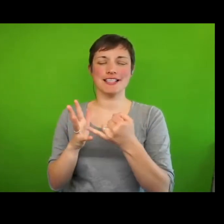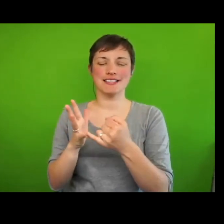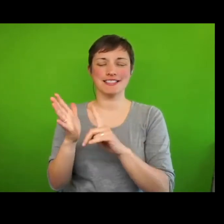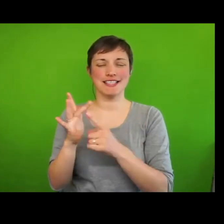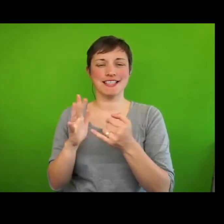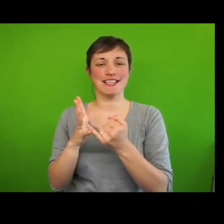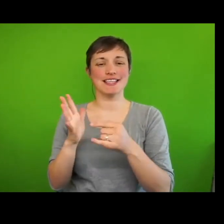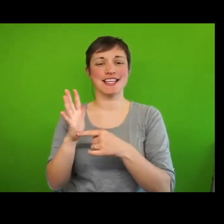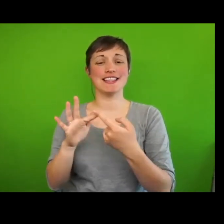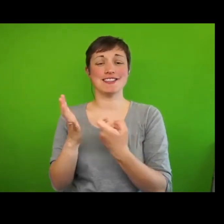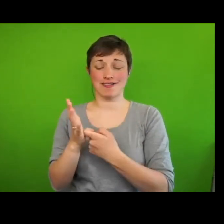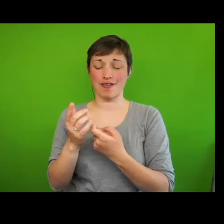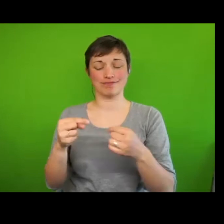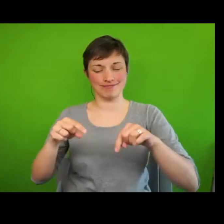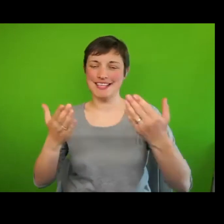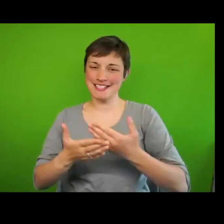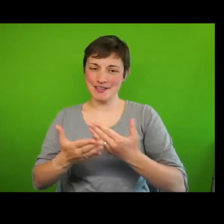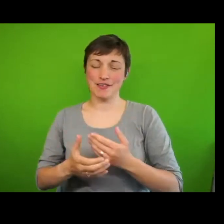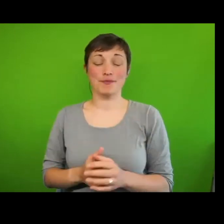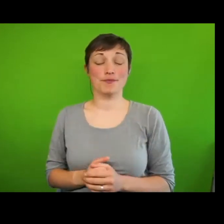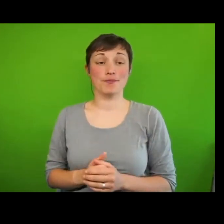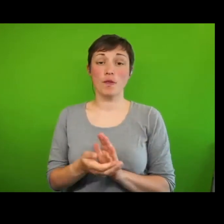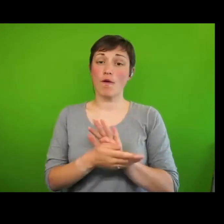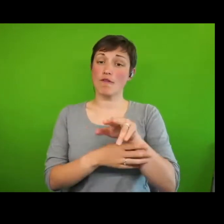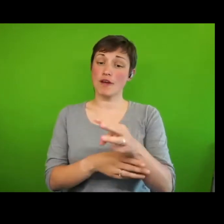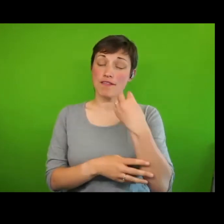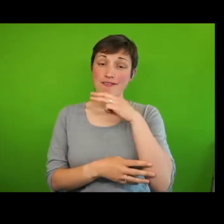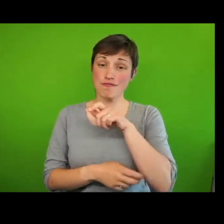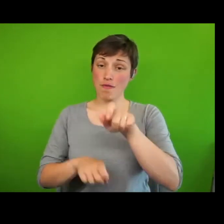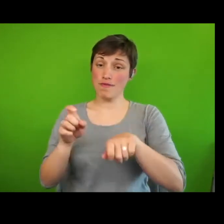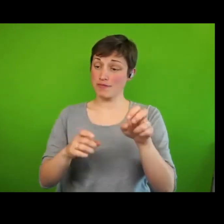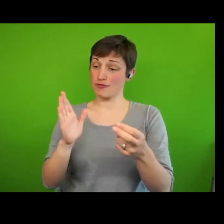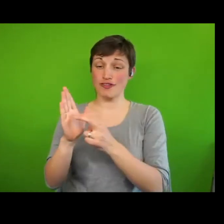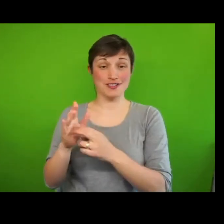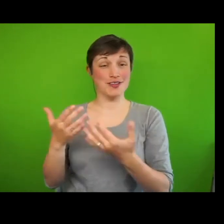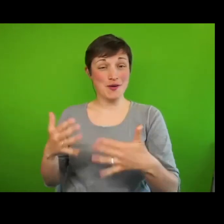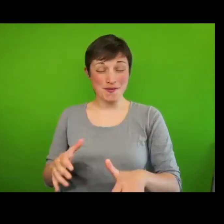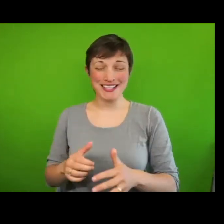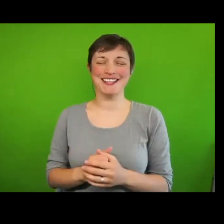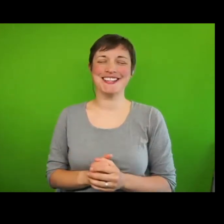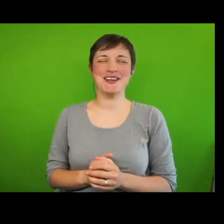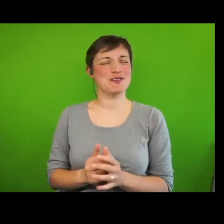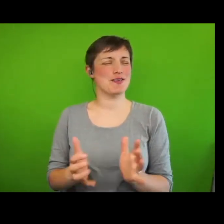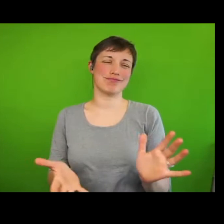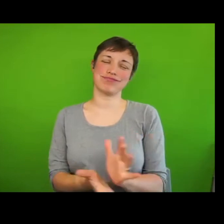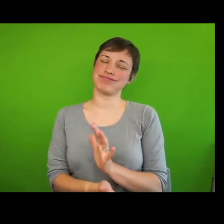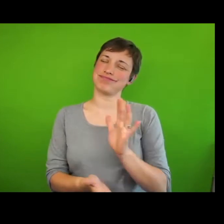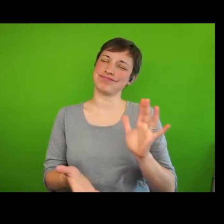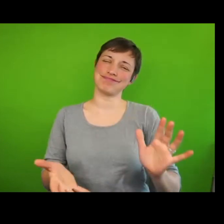Over 300 people have registered to be with us, so we're really pleased with that.